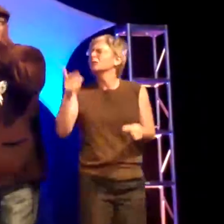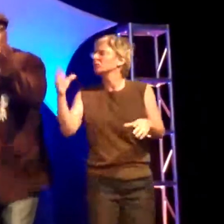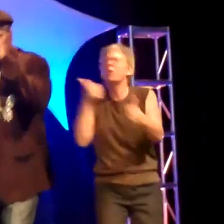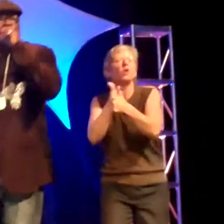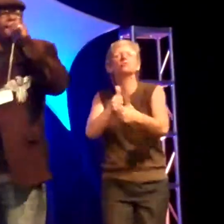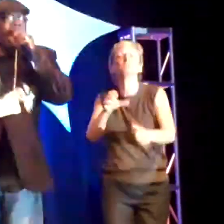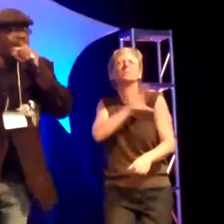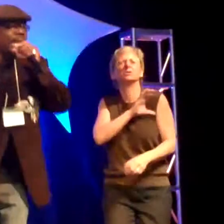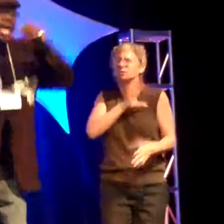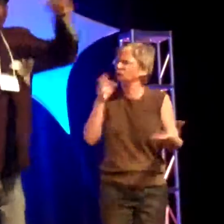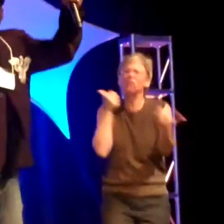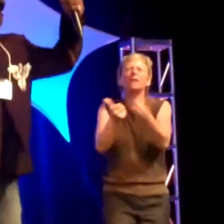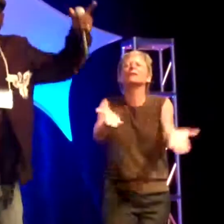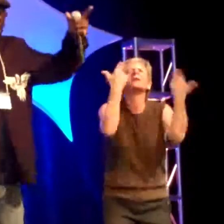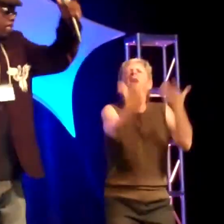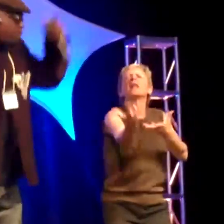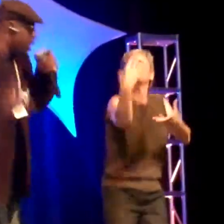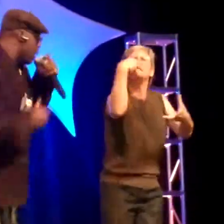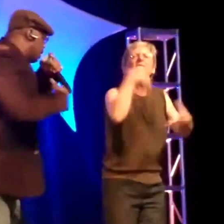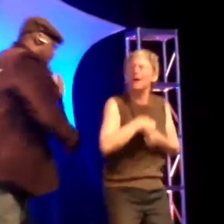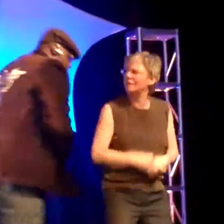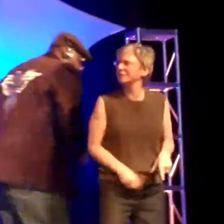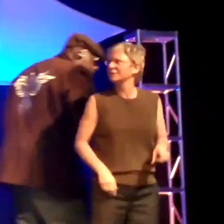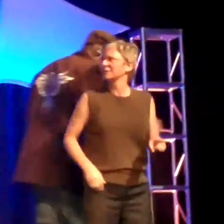Let's get